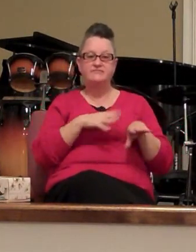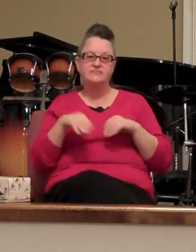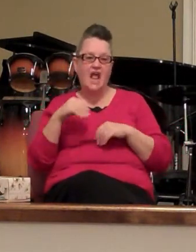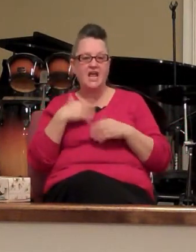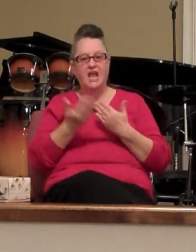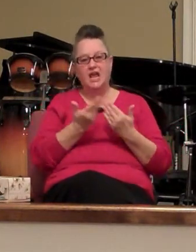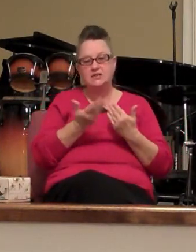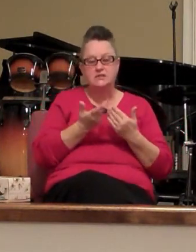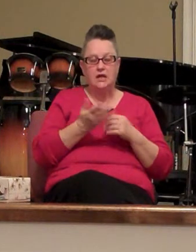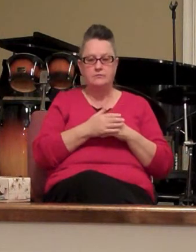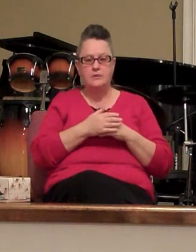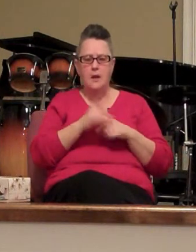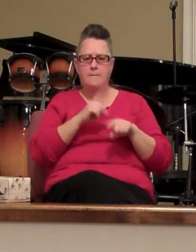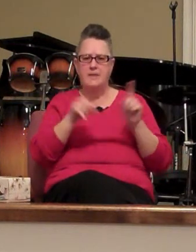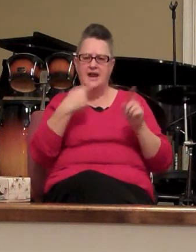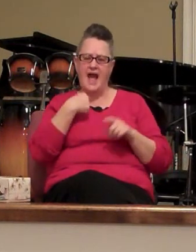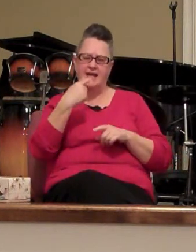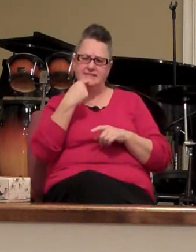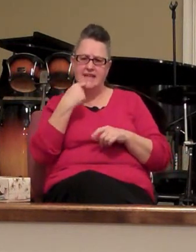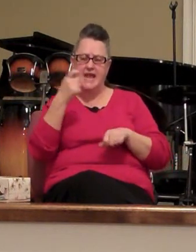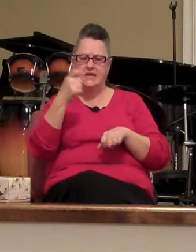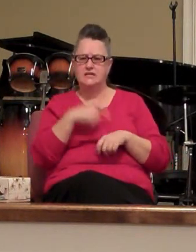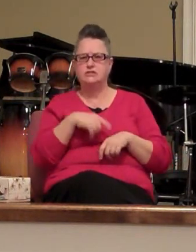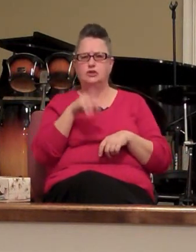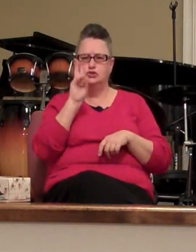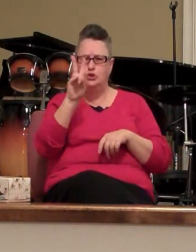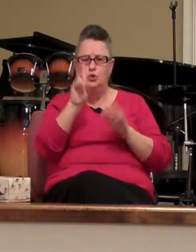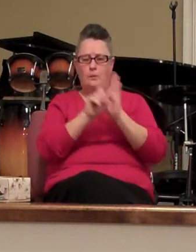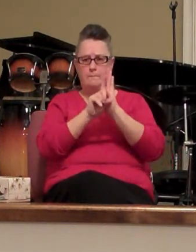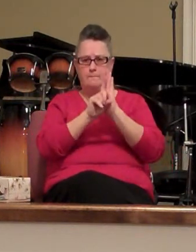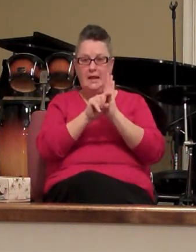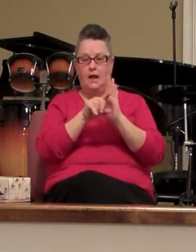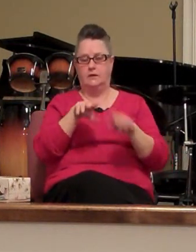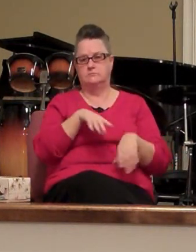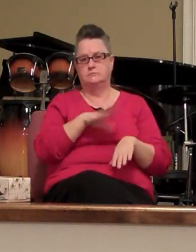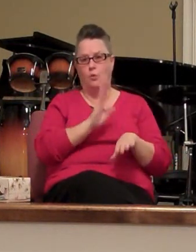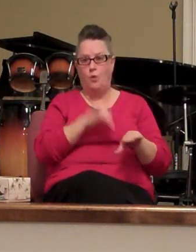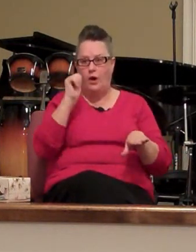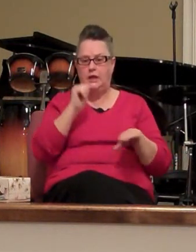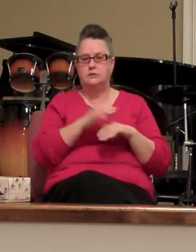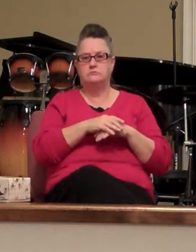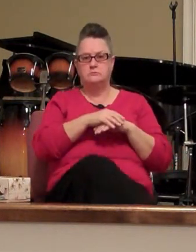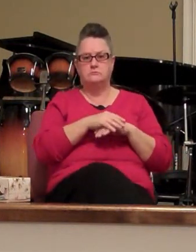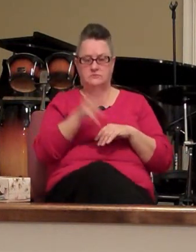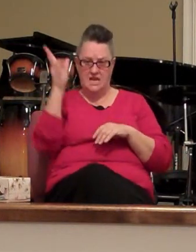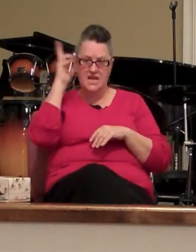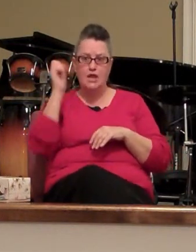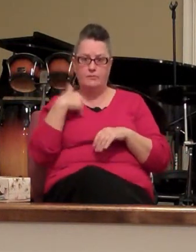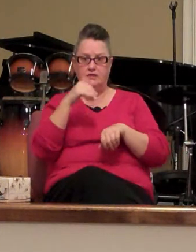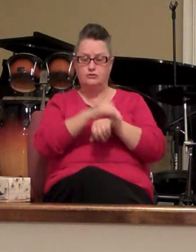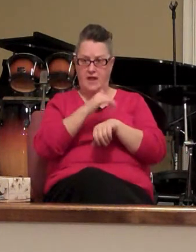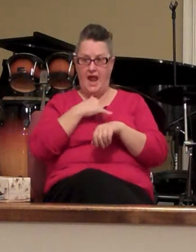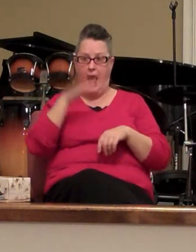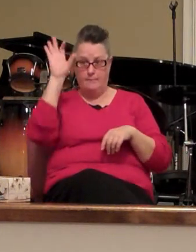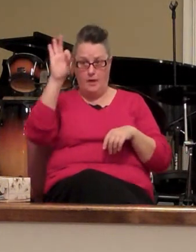but I say it's two minute warning hear me tonight I'm the preacher of the hour